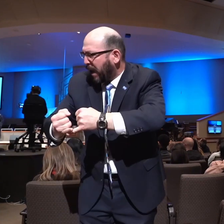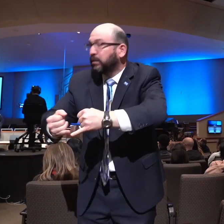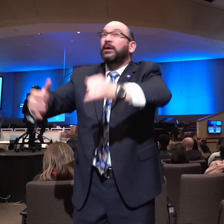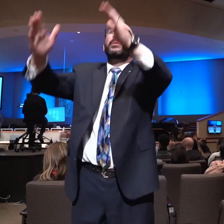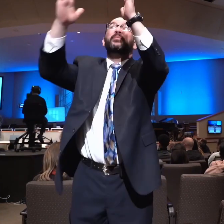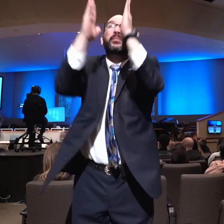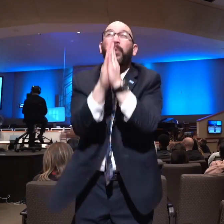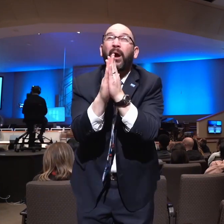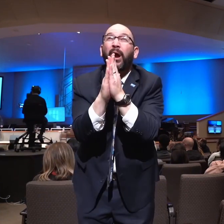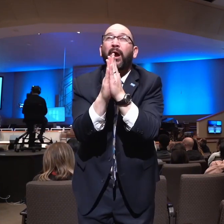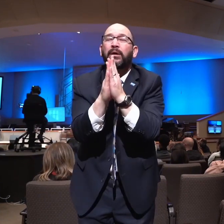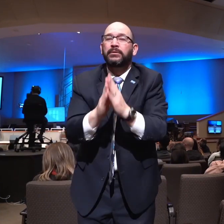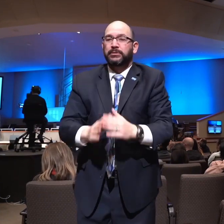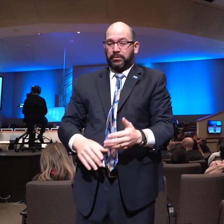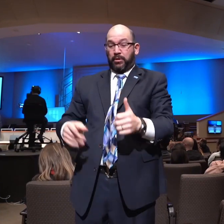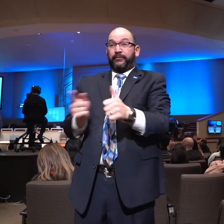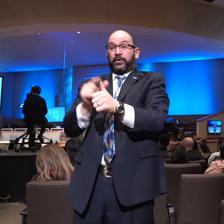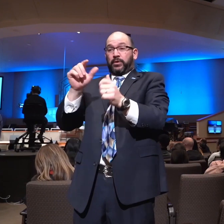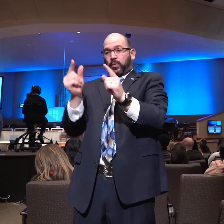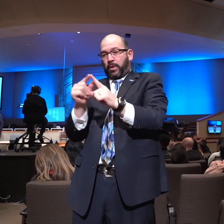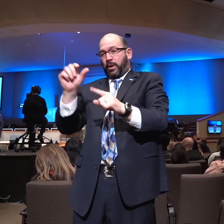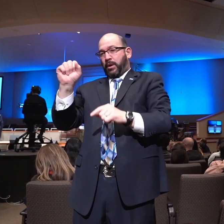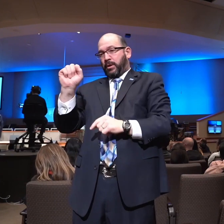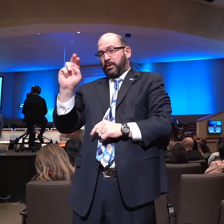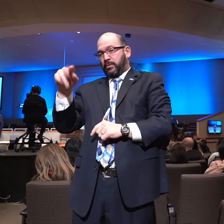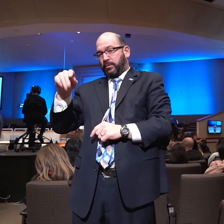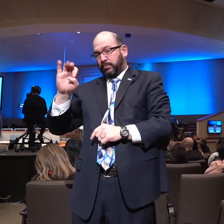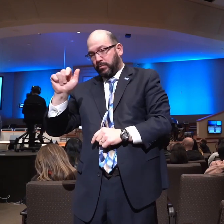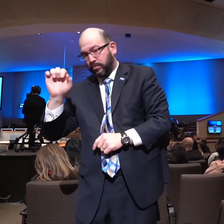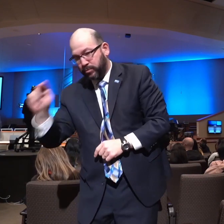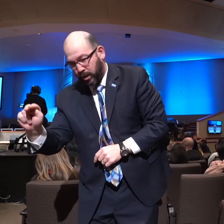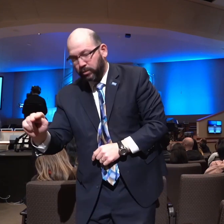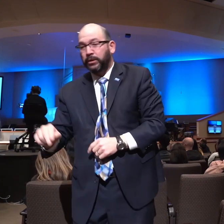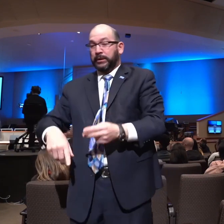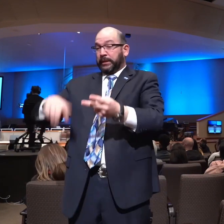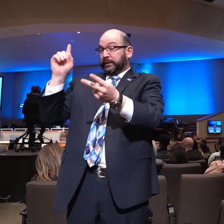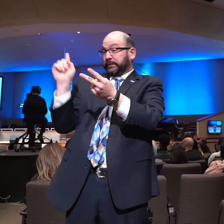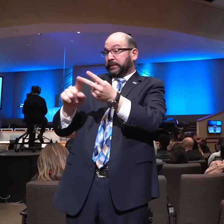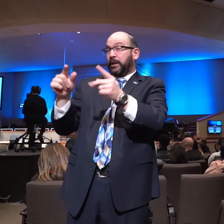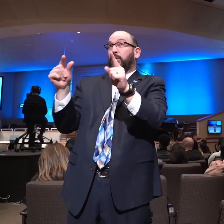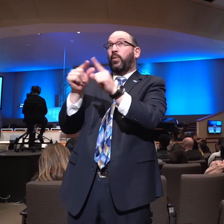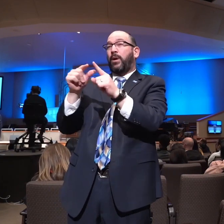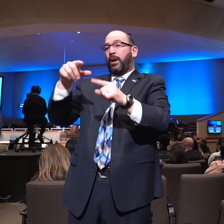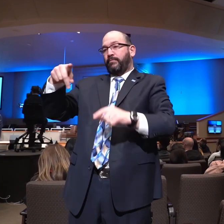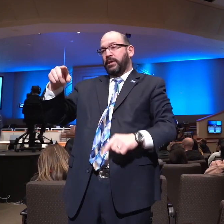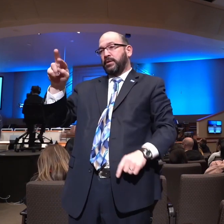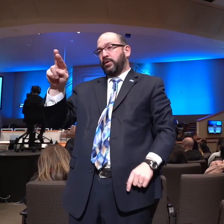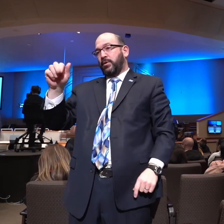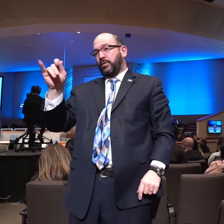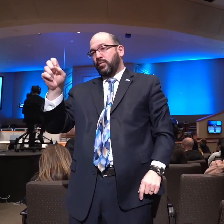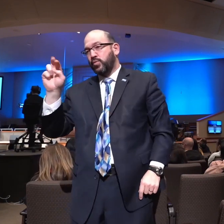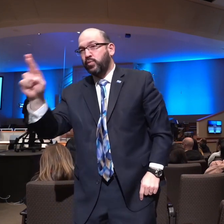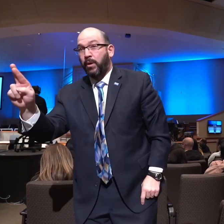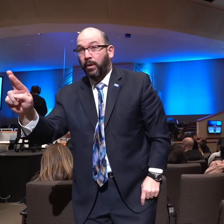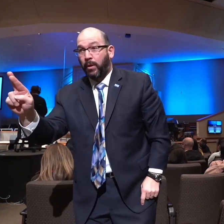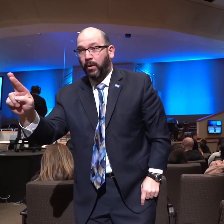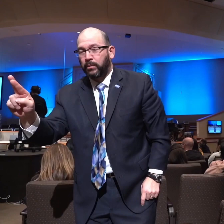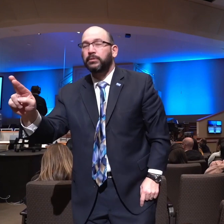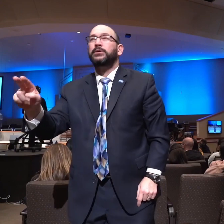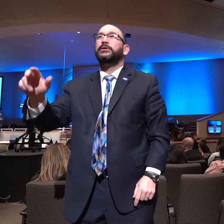not only supplications, but then we see in verse 1 this word prayers. This is addressed toward God in the act